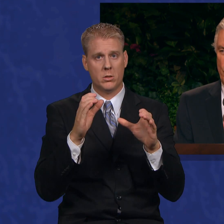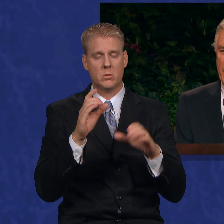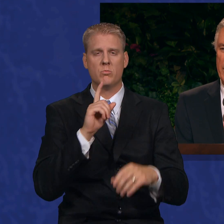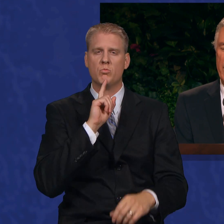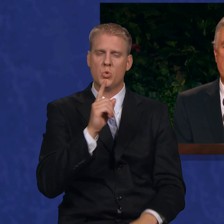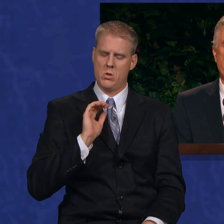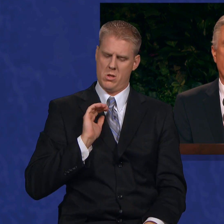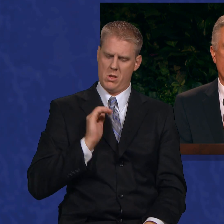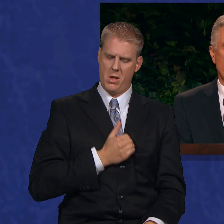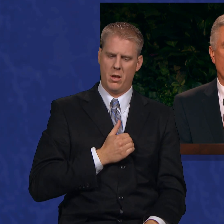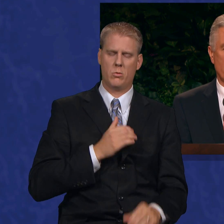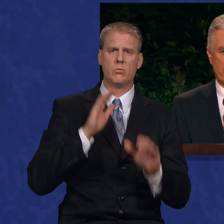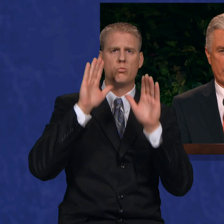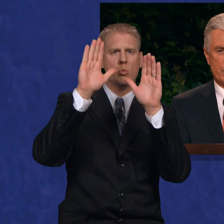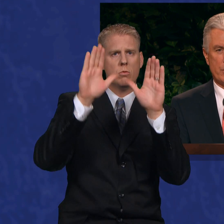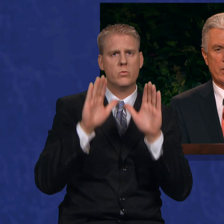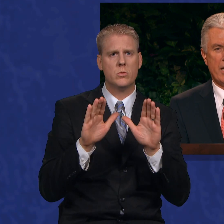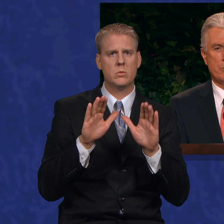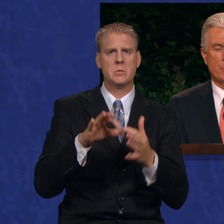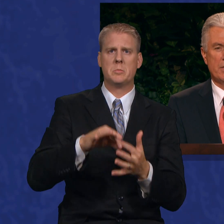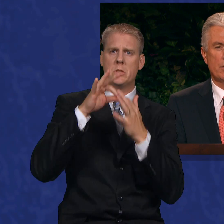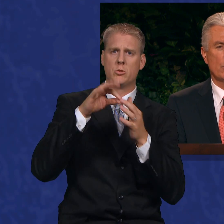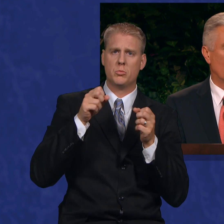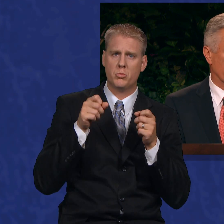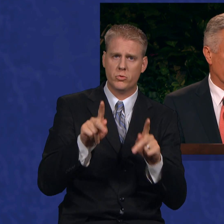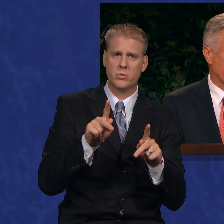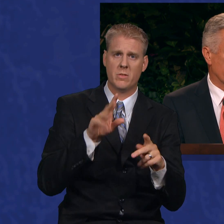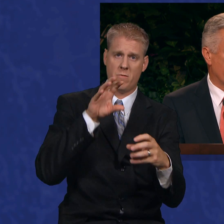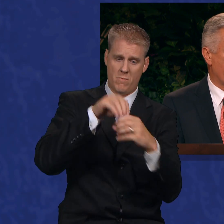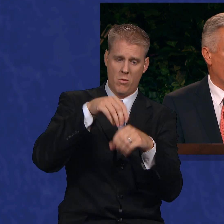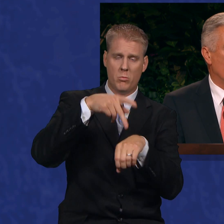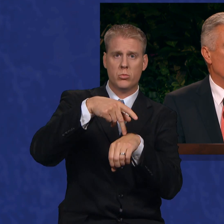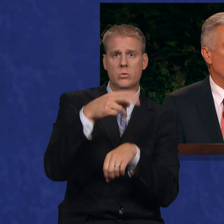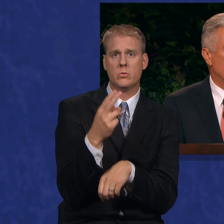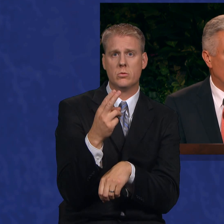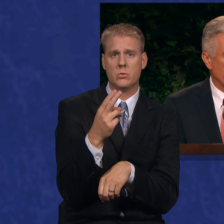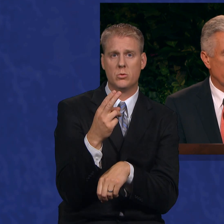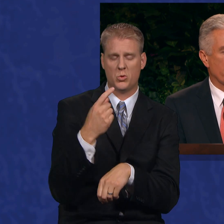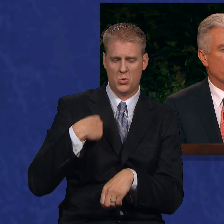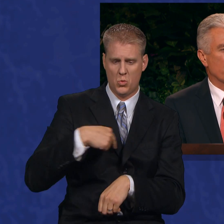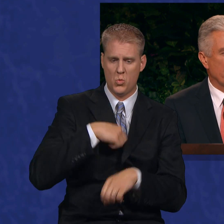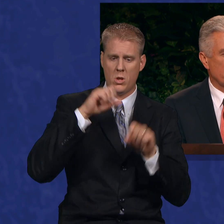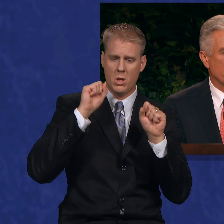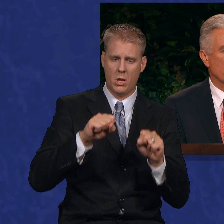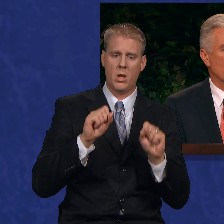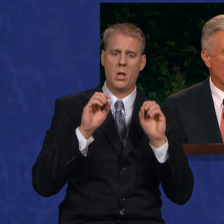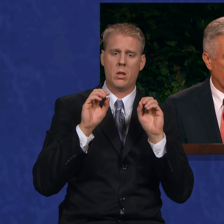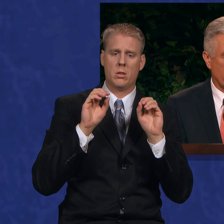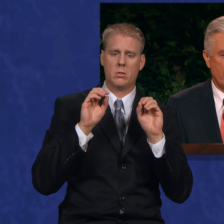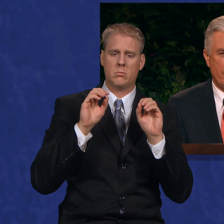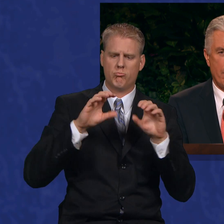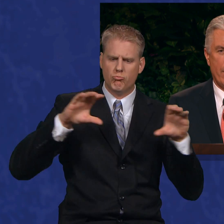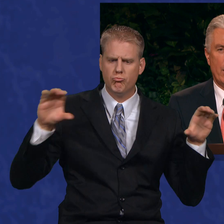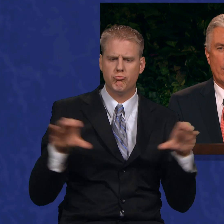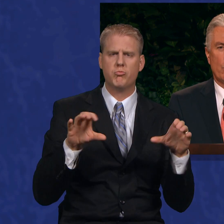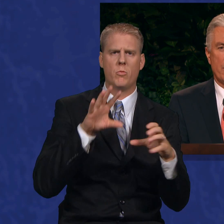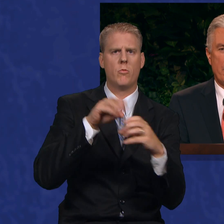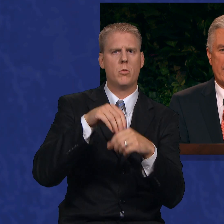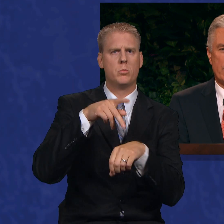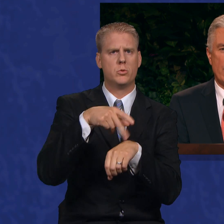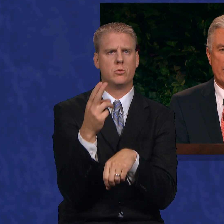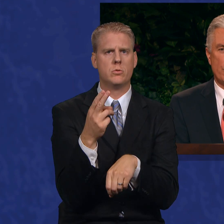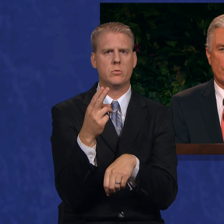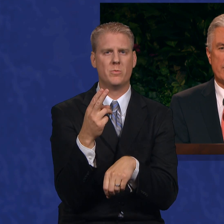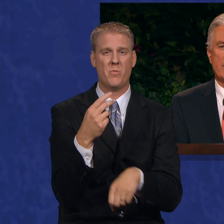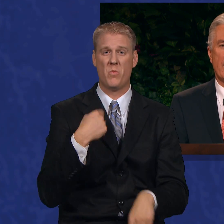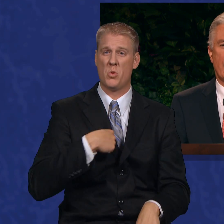great and special privilege as priesthood holders to put the priesthood to work. We